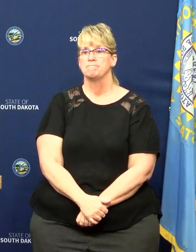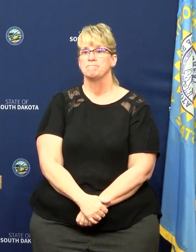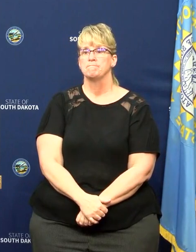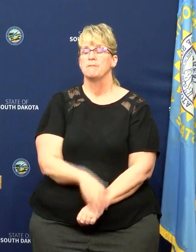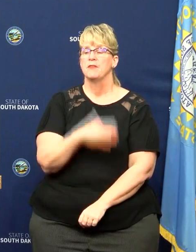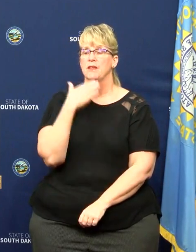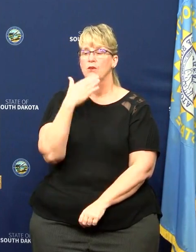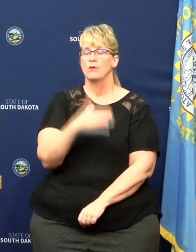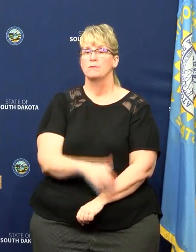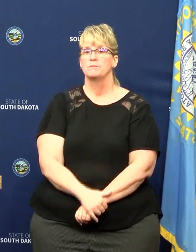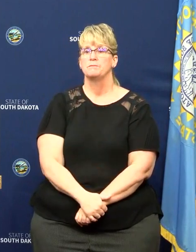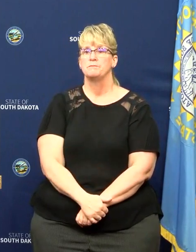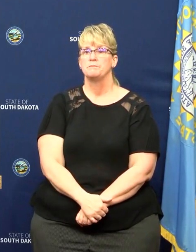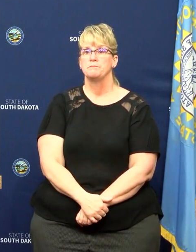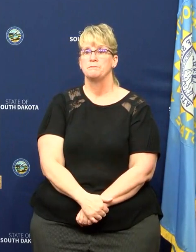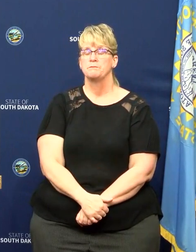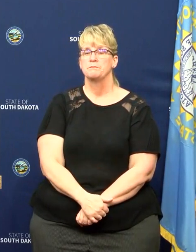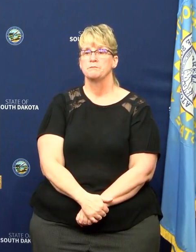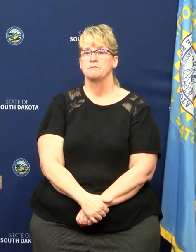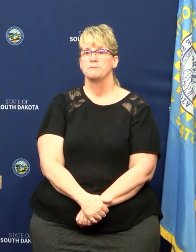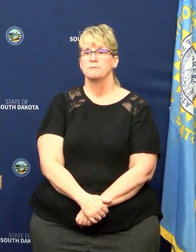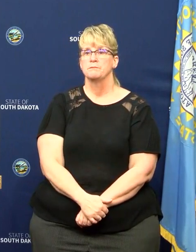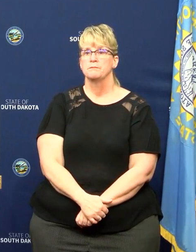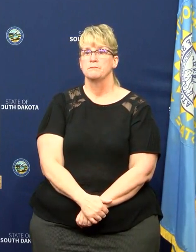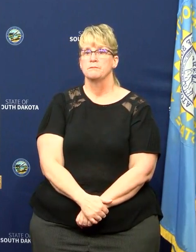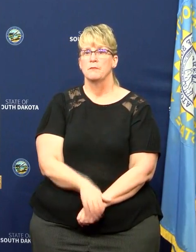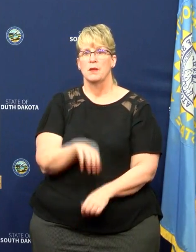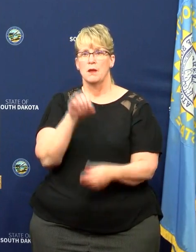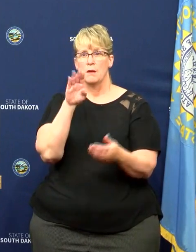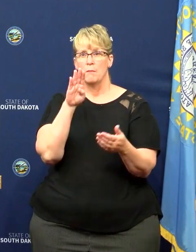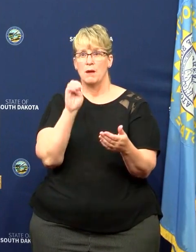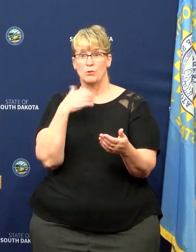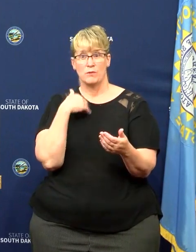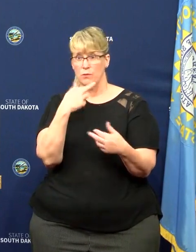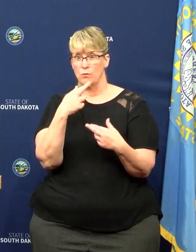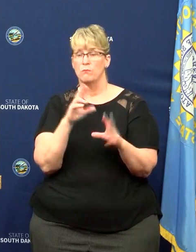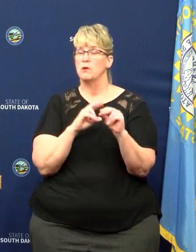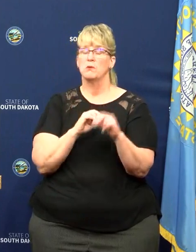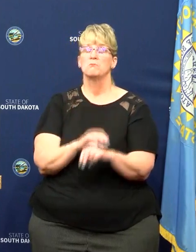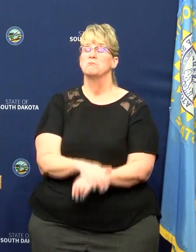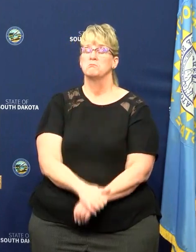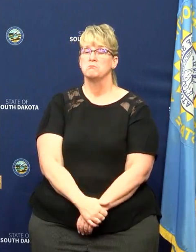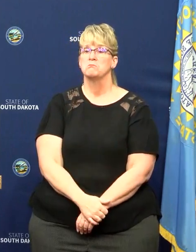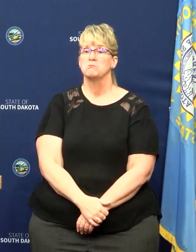Thank you. You bet. Bob, did you have one in the room? No?